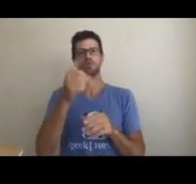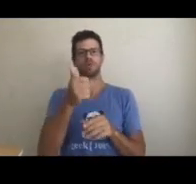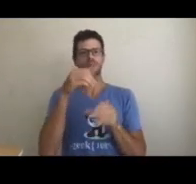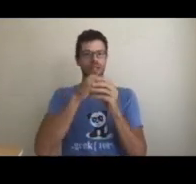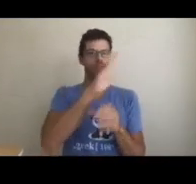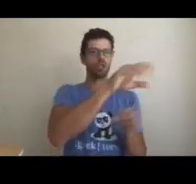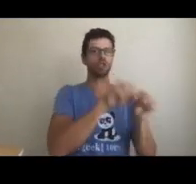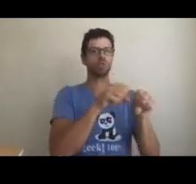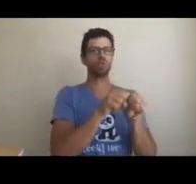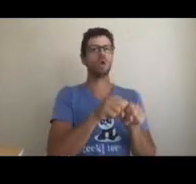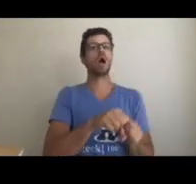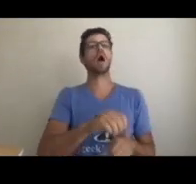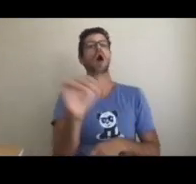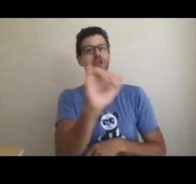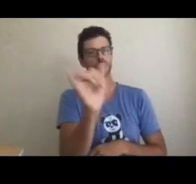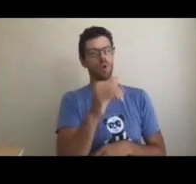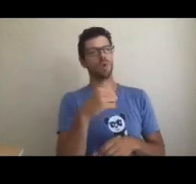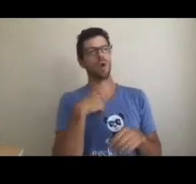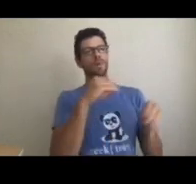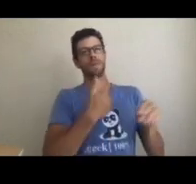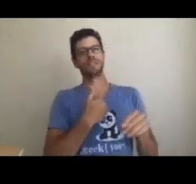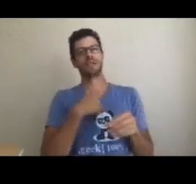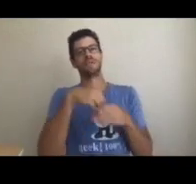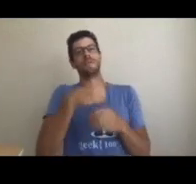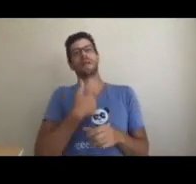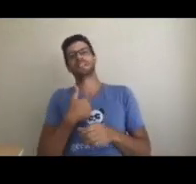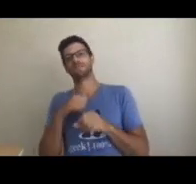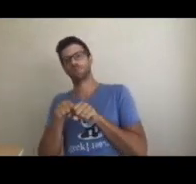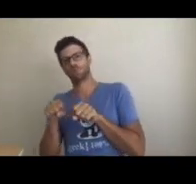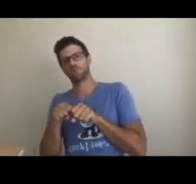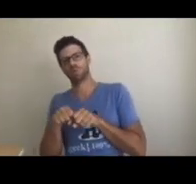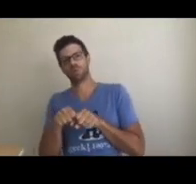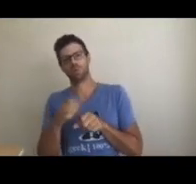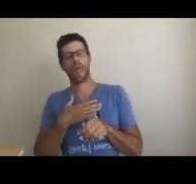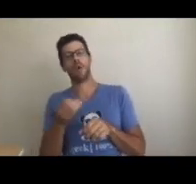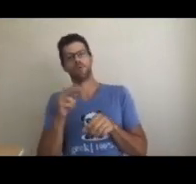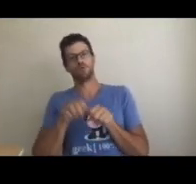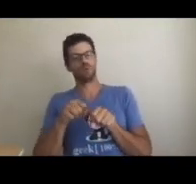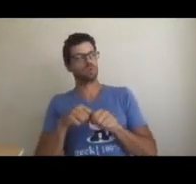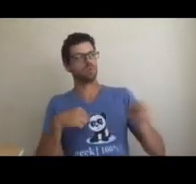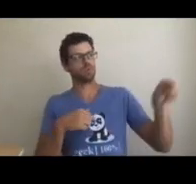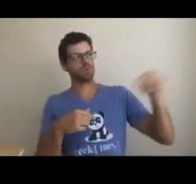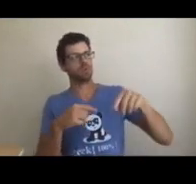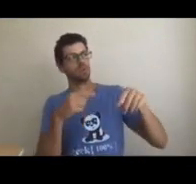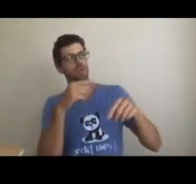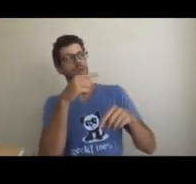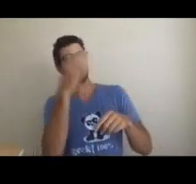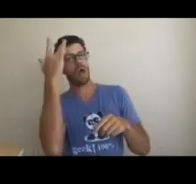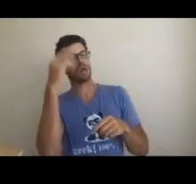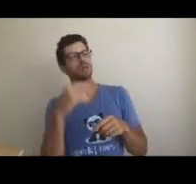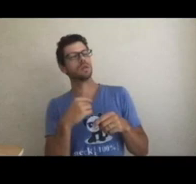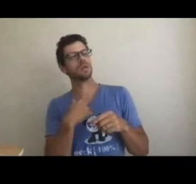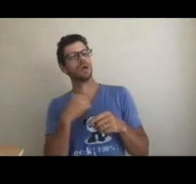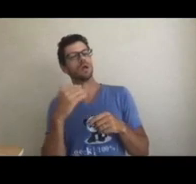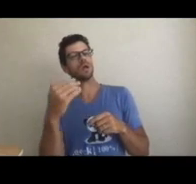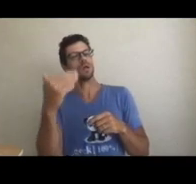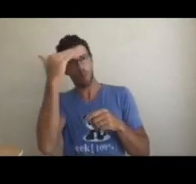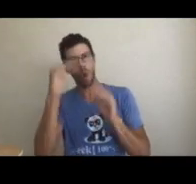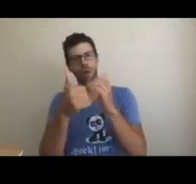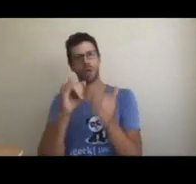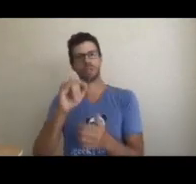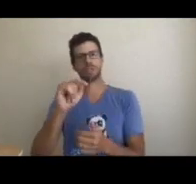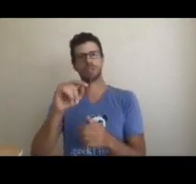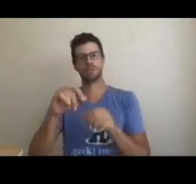I can look at something, have a customer look at that same thing, and we will see this thing differently because our minds view it differently.